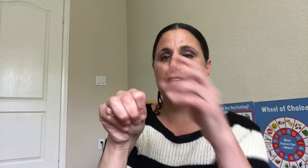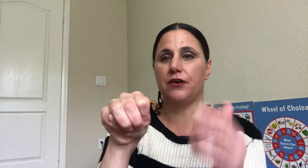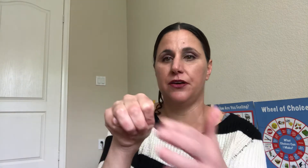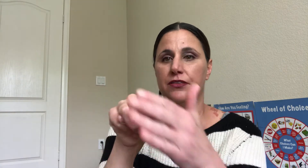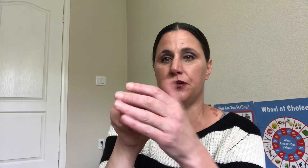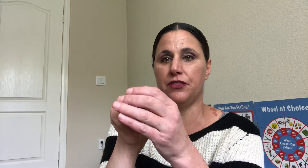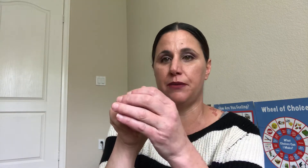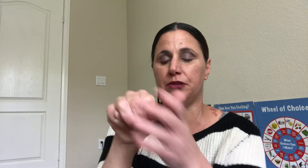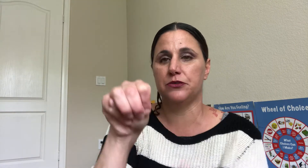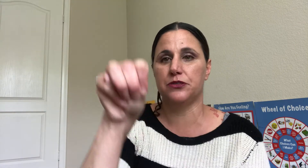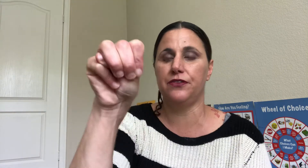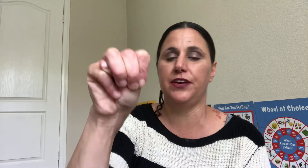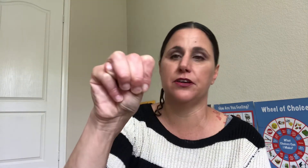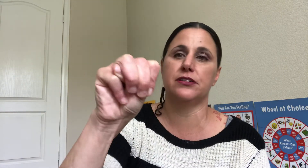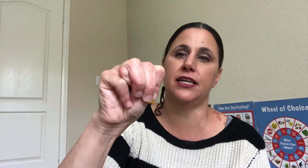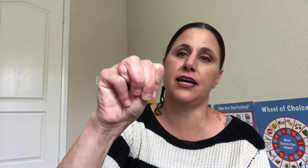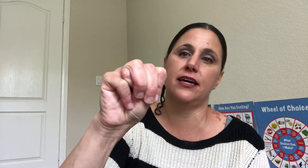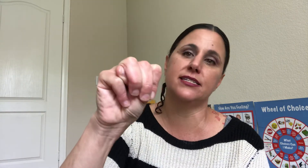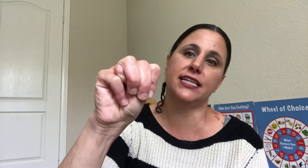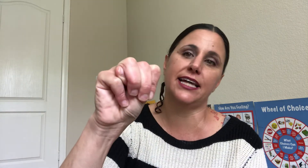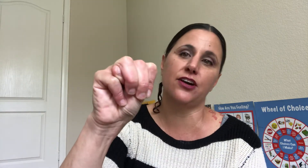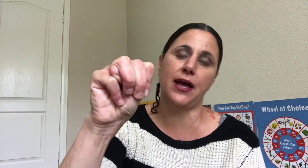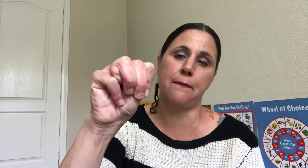the your thumb with those three fingers and that is the letter M.